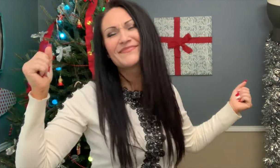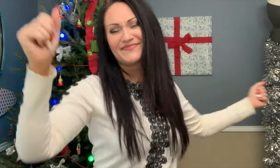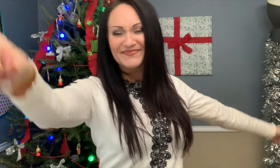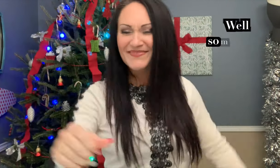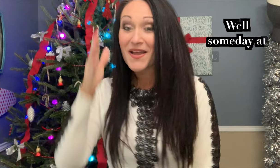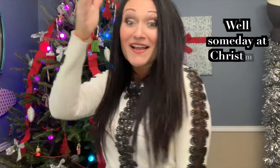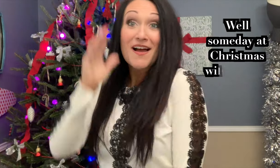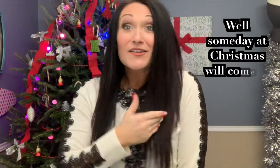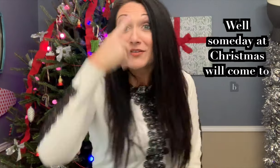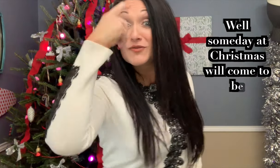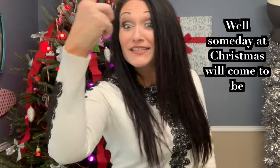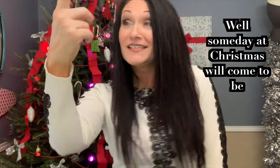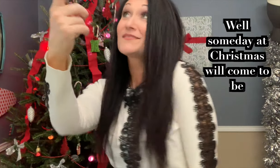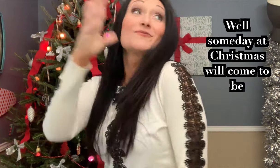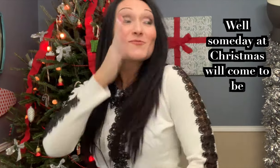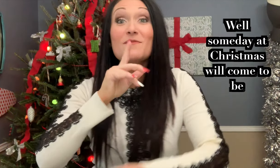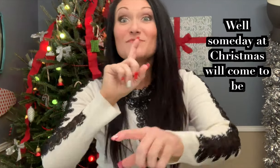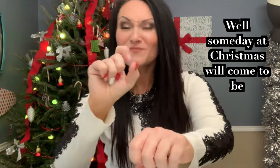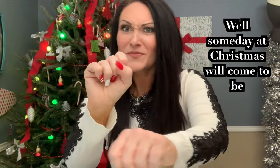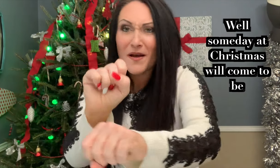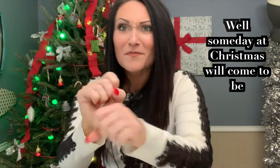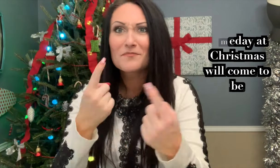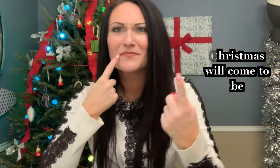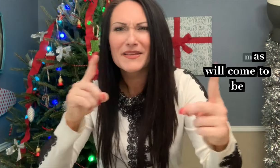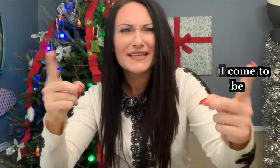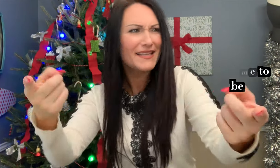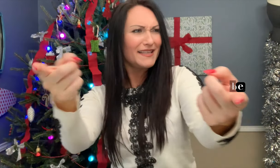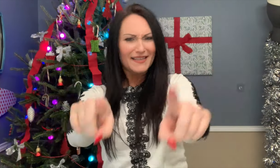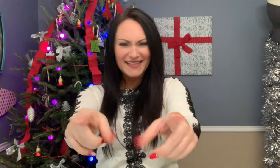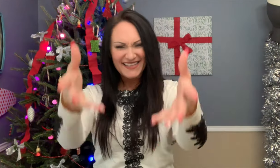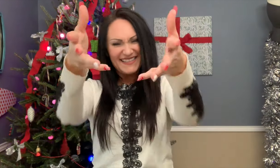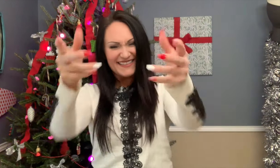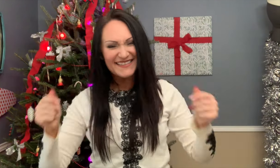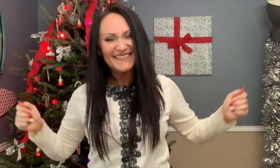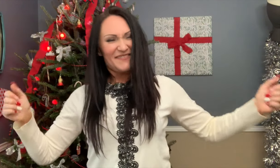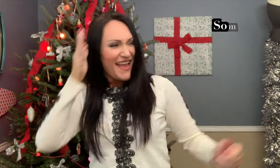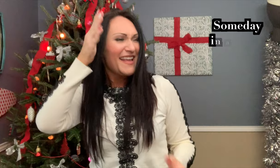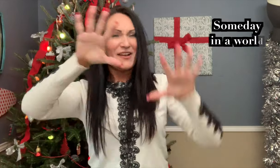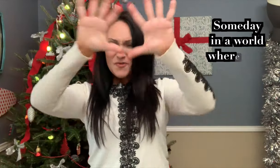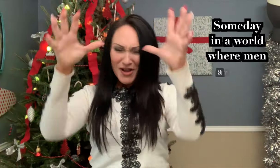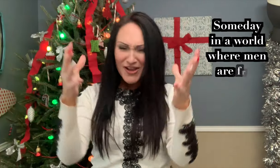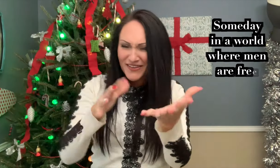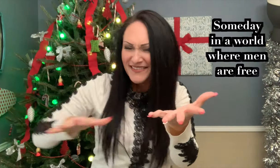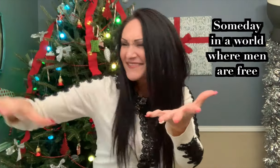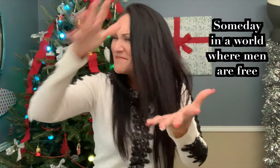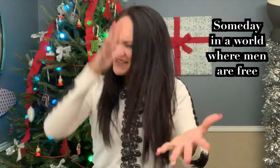Someday our dreams will come to be. Someday the world will be made